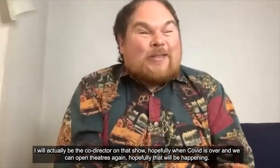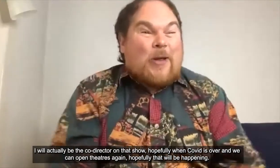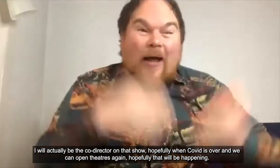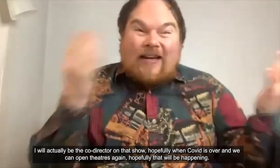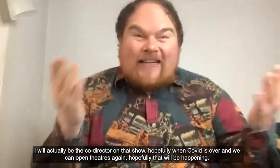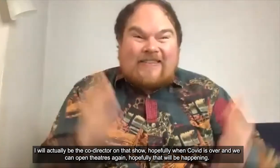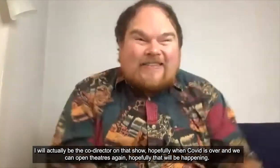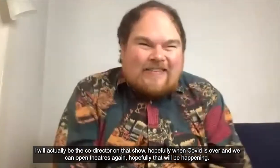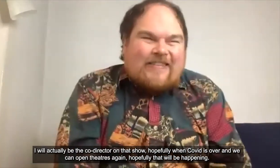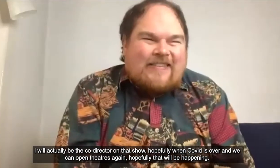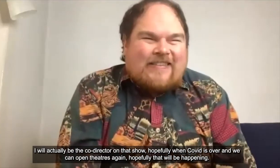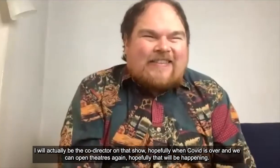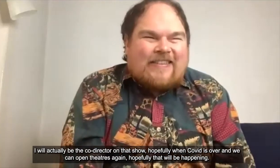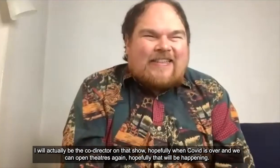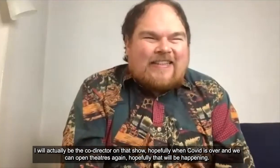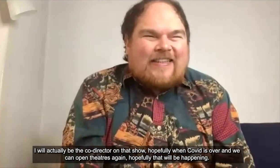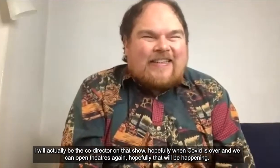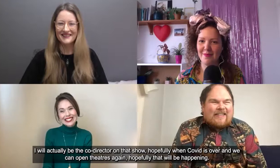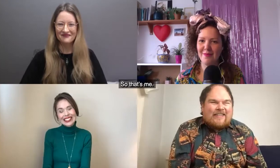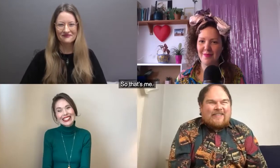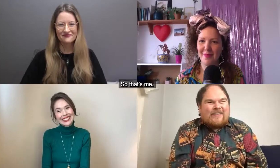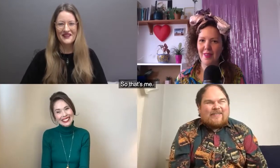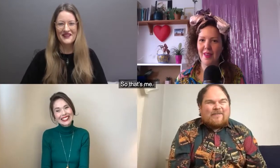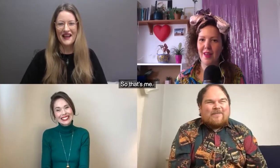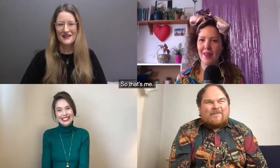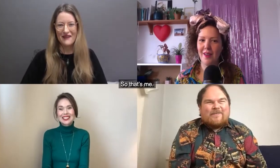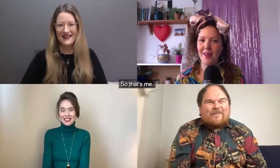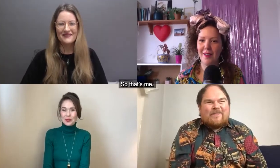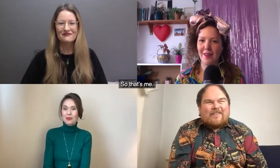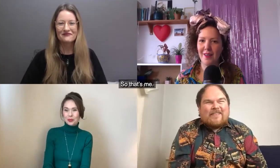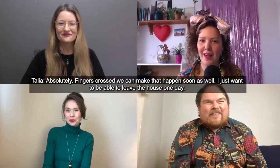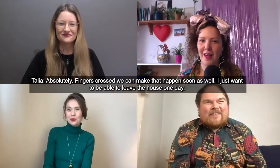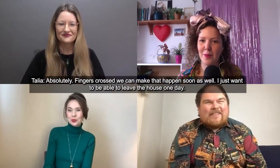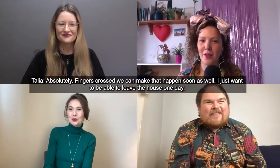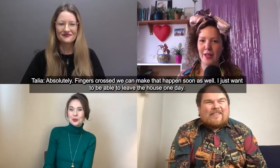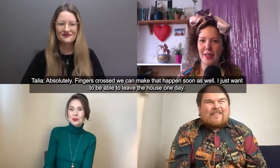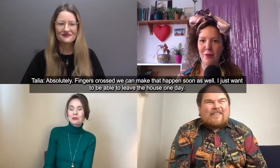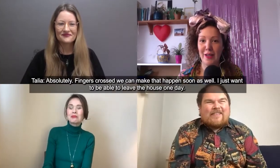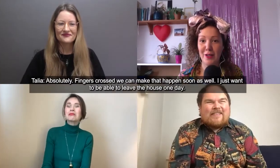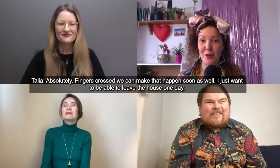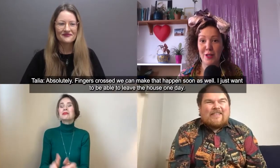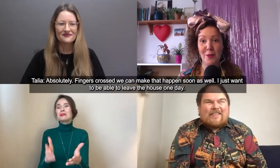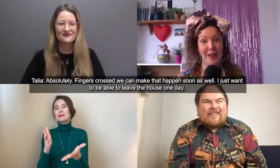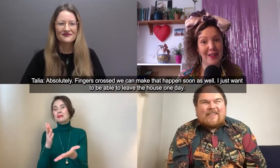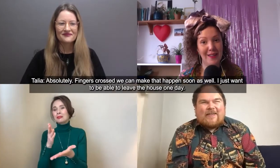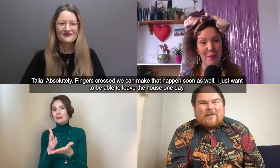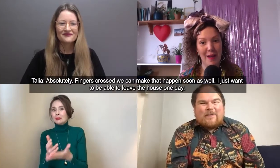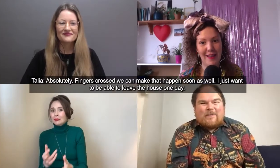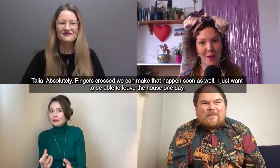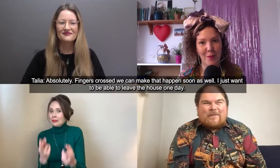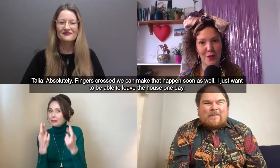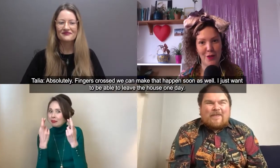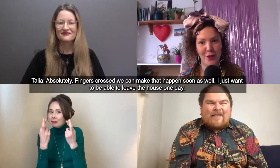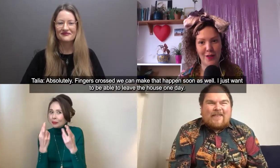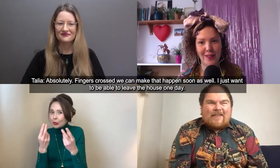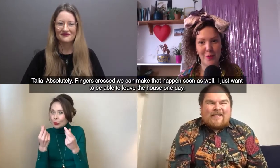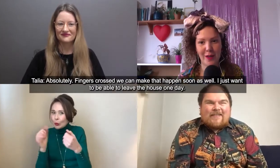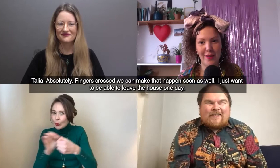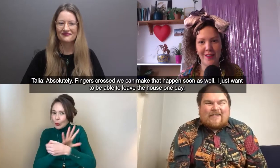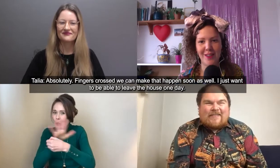theaters again hopefully that will be happening so that's me absolutely fingers crossed we can make that happen soon as well I just